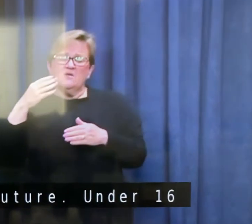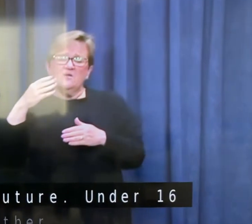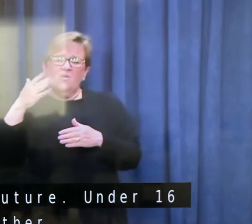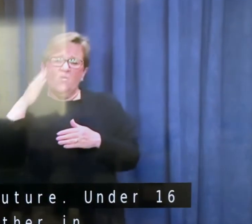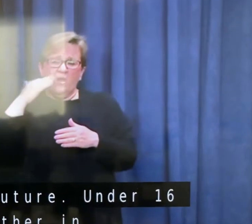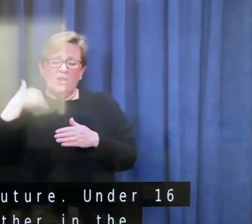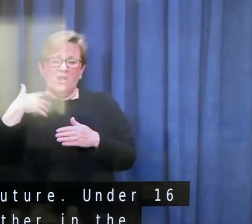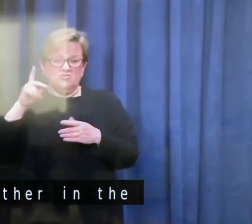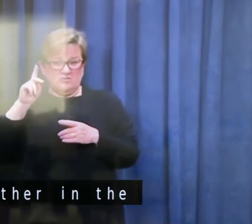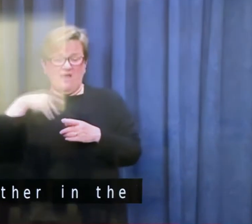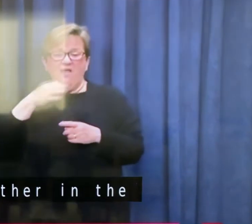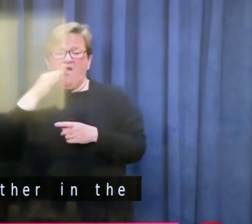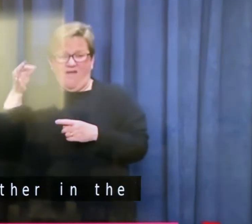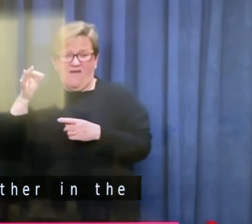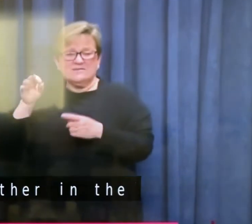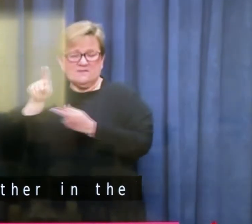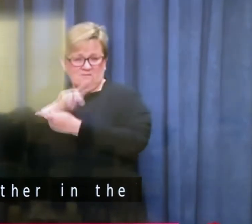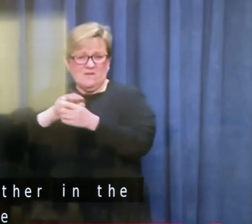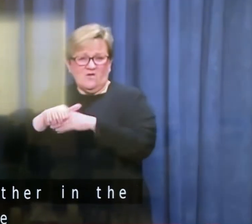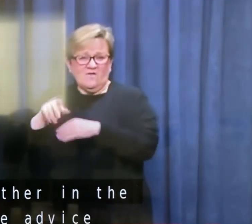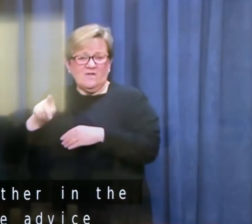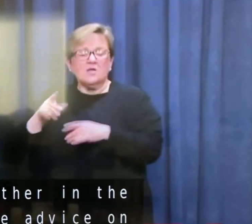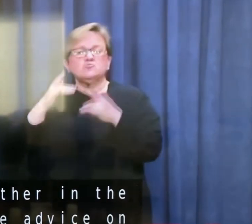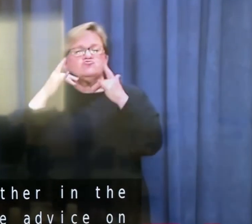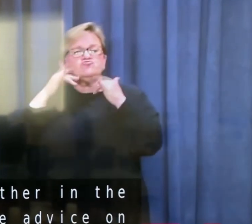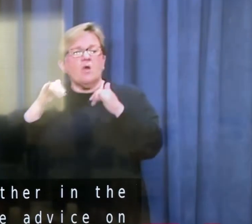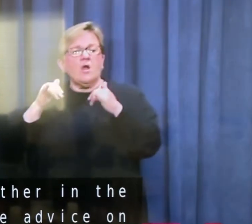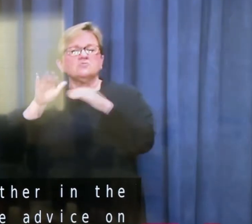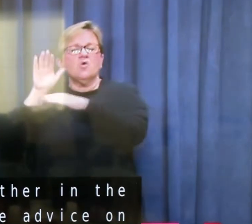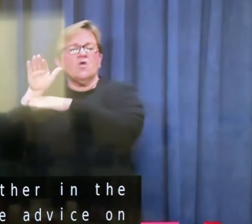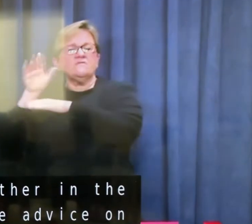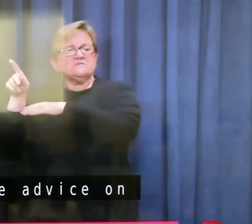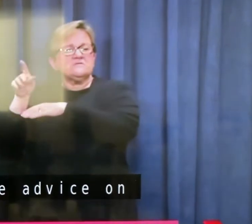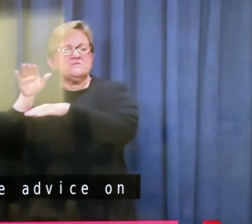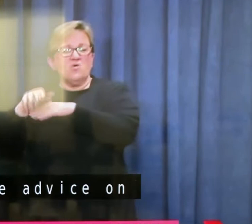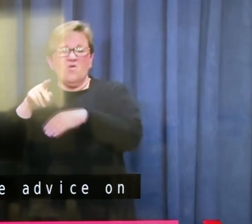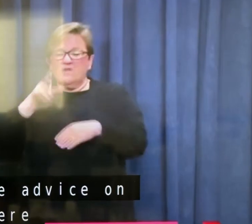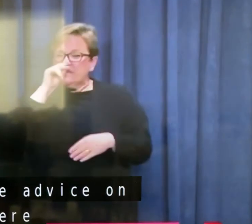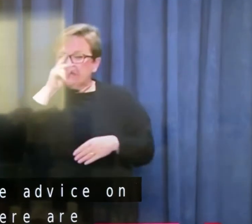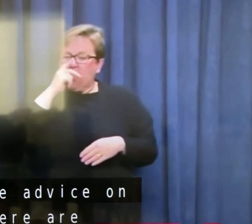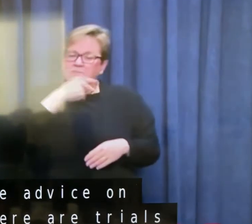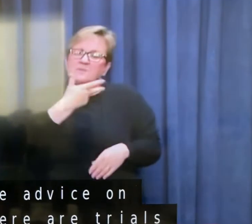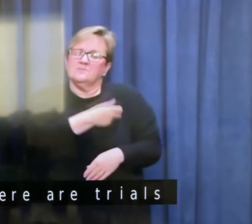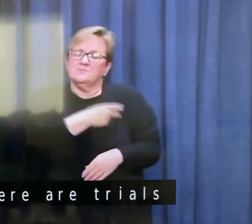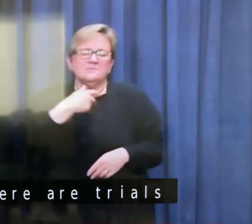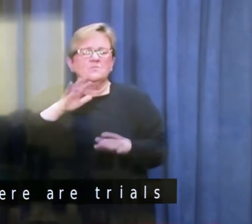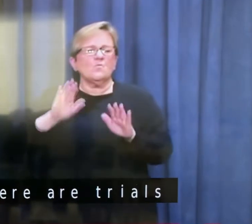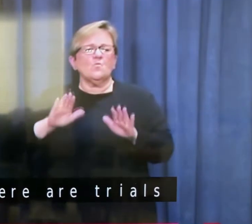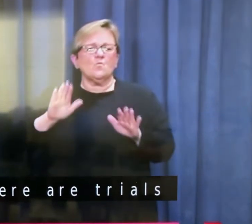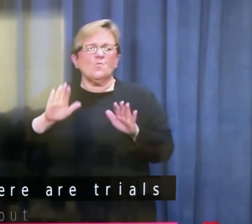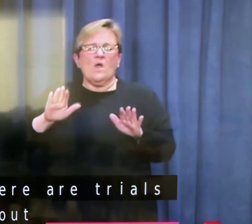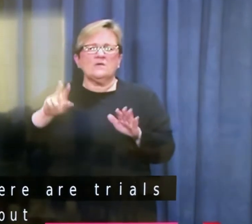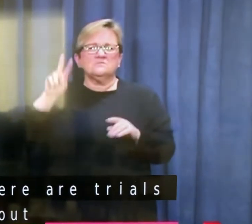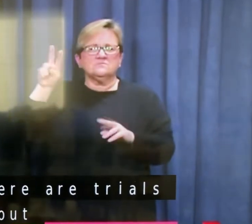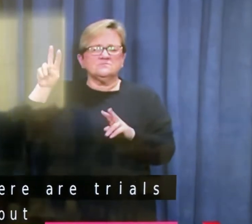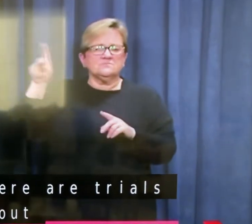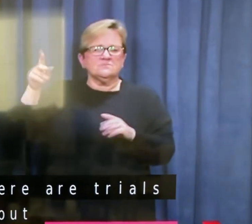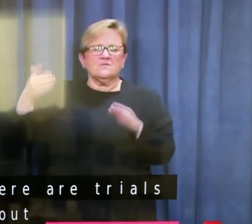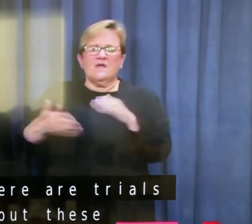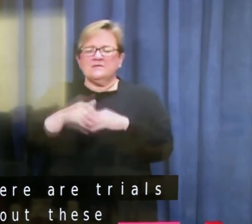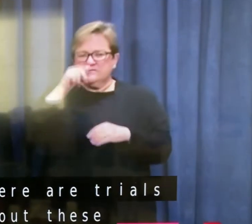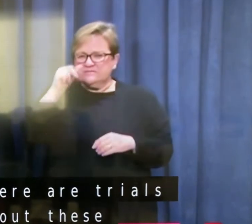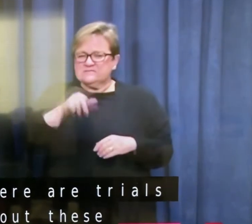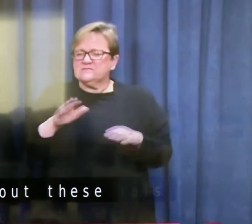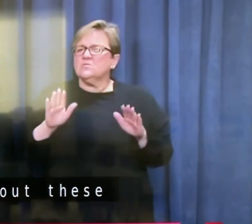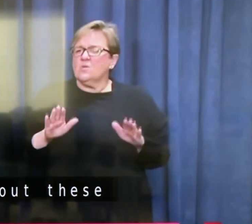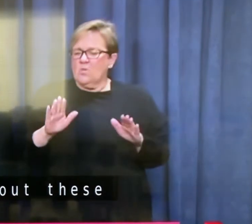this issue today. There's trials going on overseas about these issues before we vaccinate children under the age